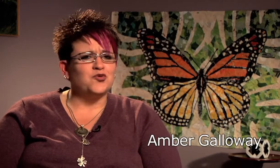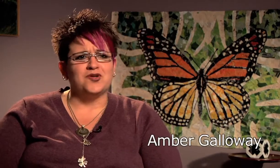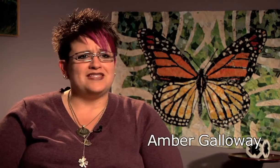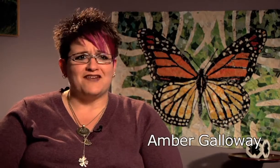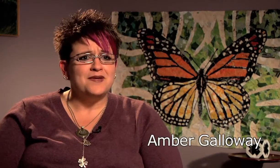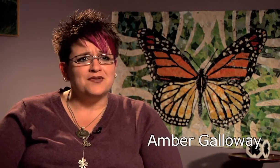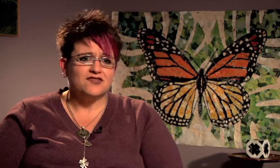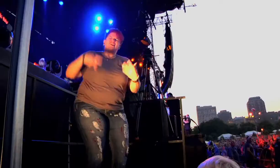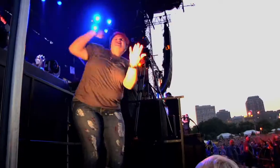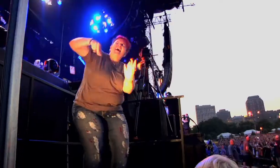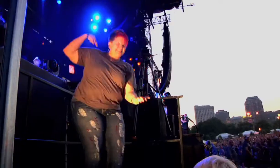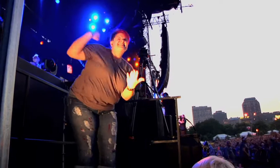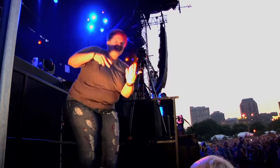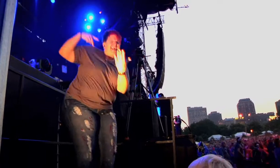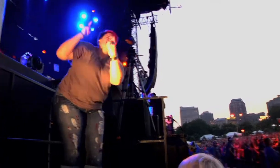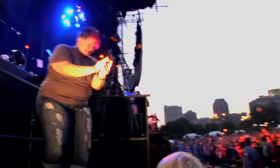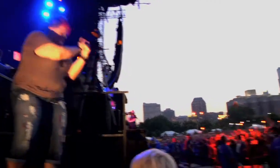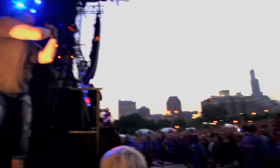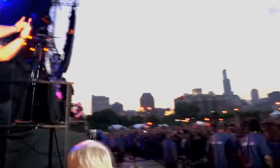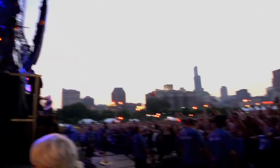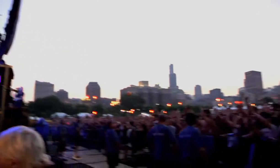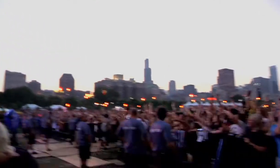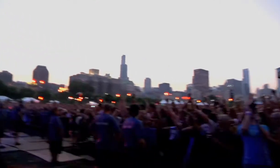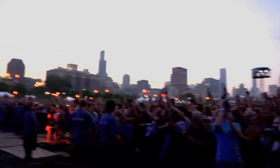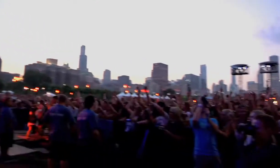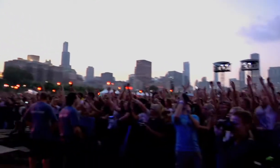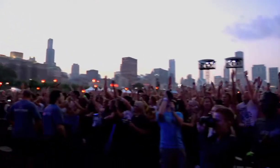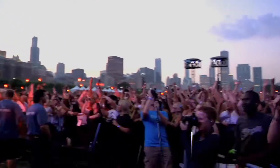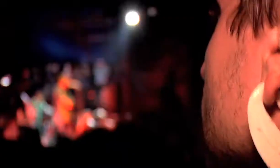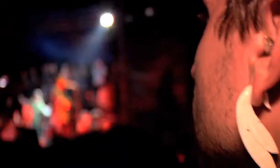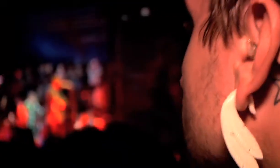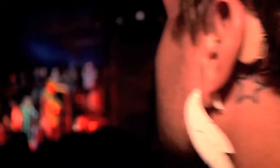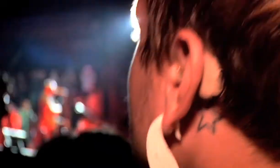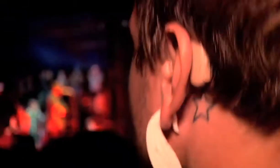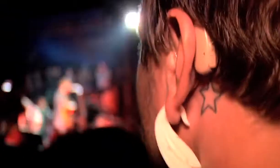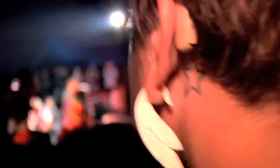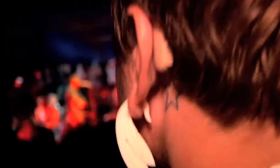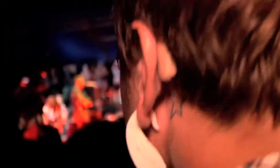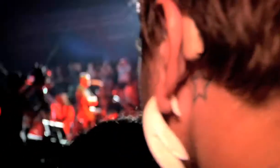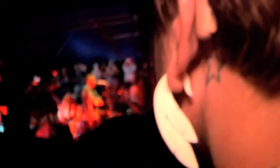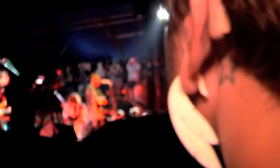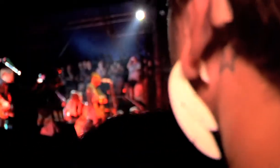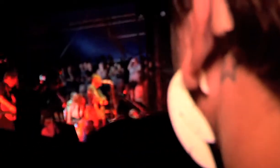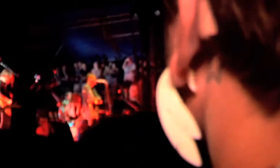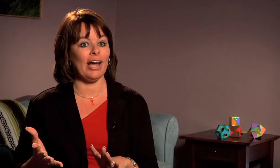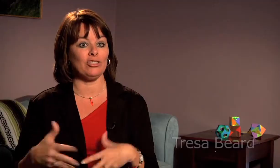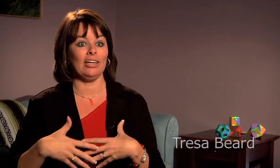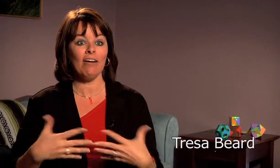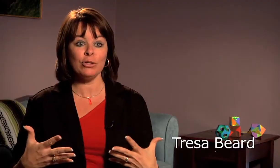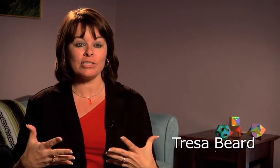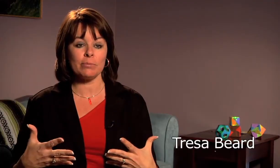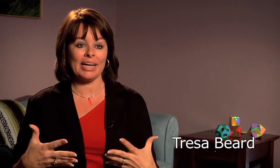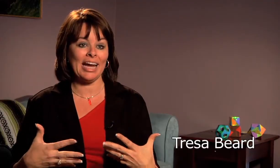in the world would deaf people ever go to a concert? That's just ridiculous. That's absurd. Deaf people don't like music. There's lots of deaf people and hard of hearing people that